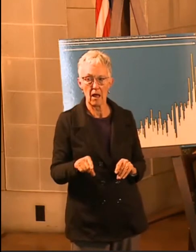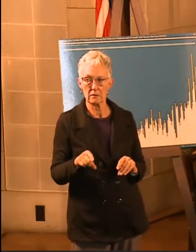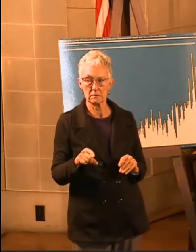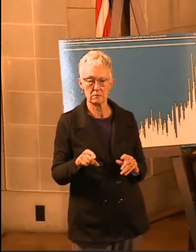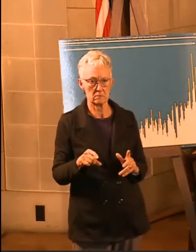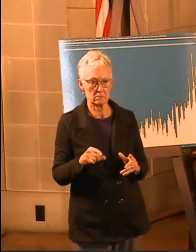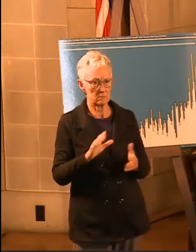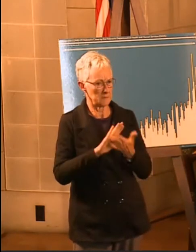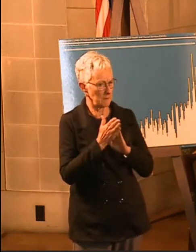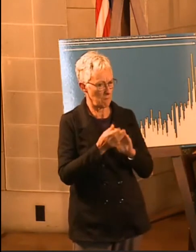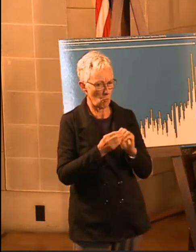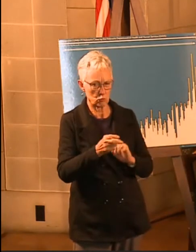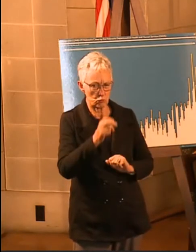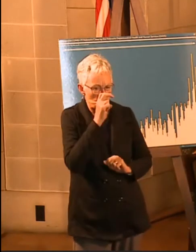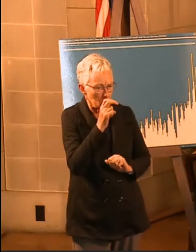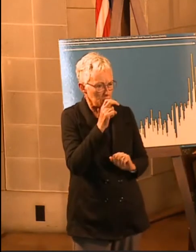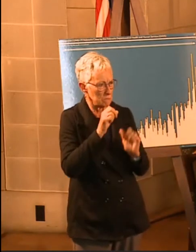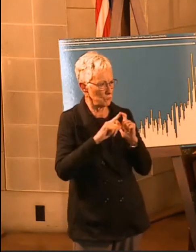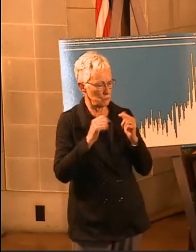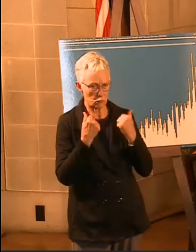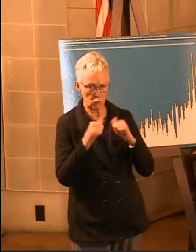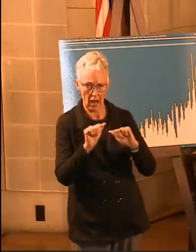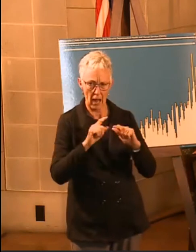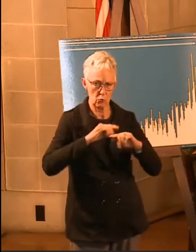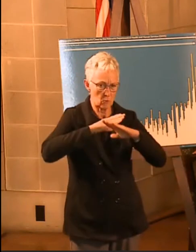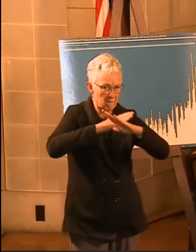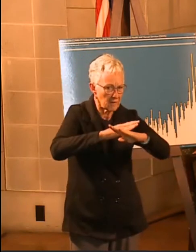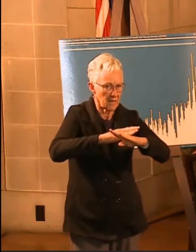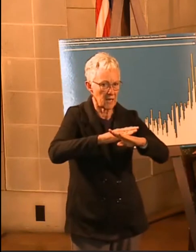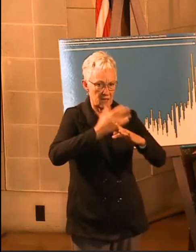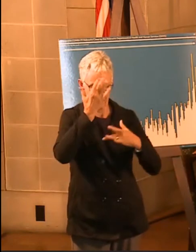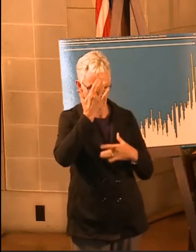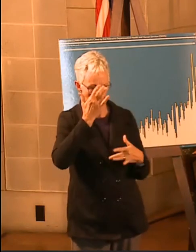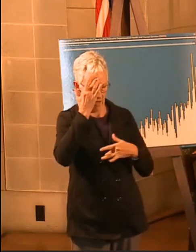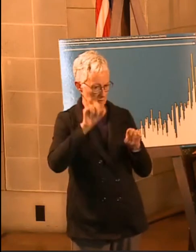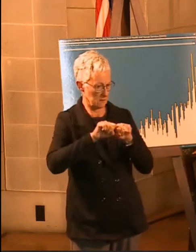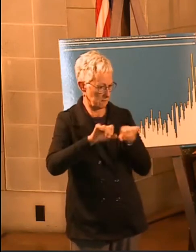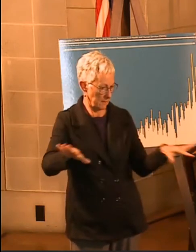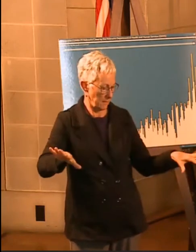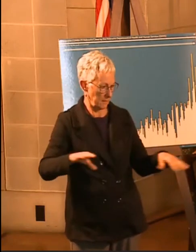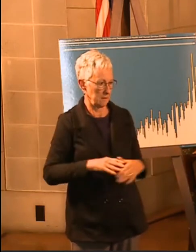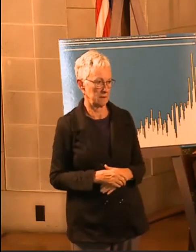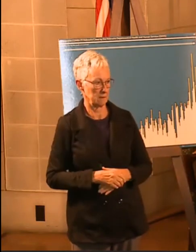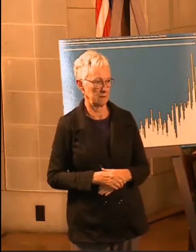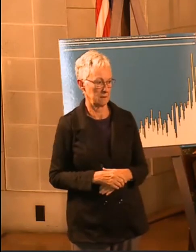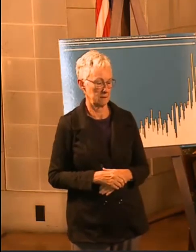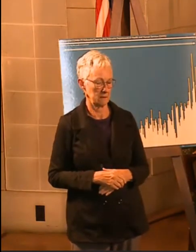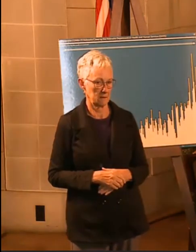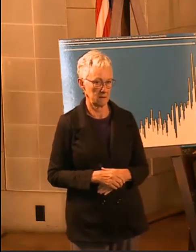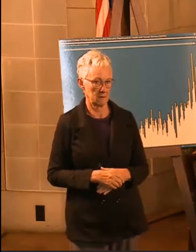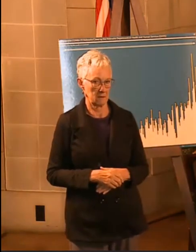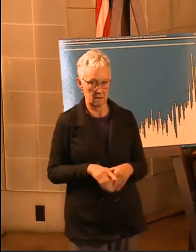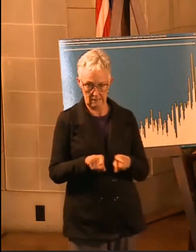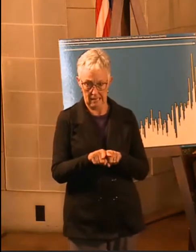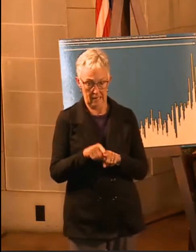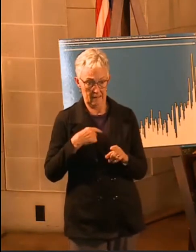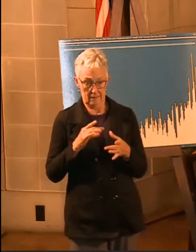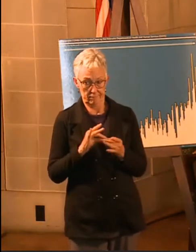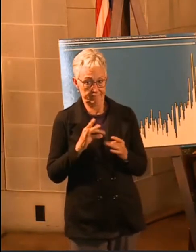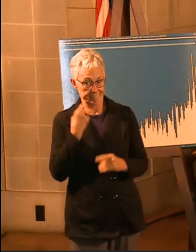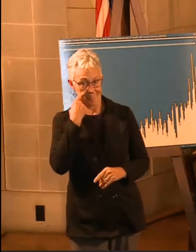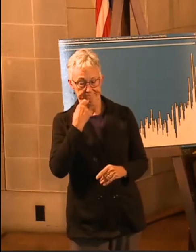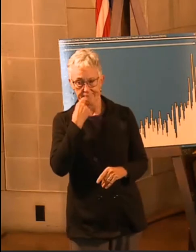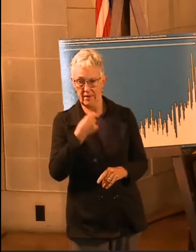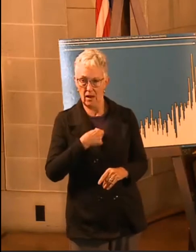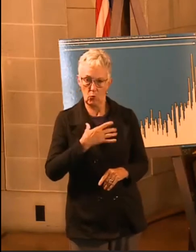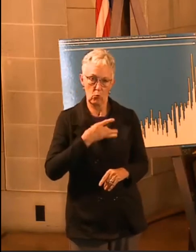virus. As I said, it is pain me to put these measures in place to restrain personal